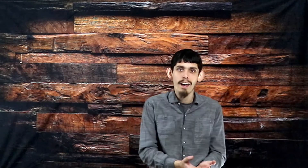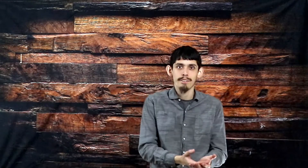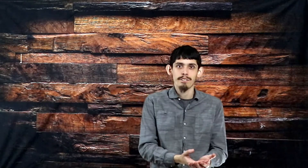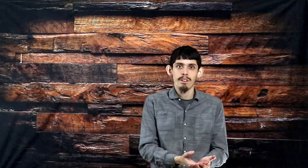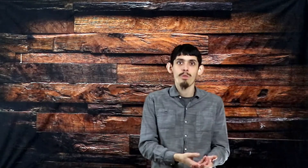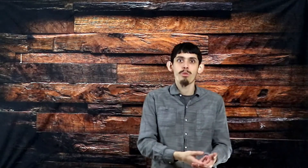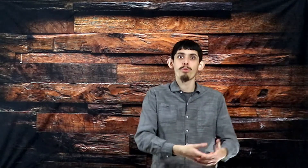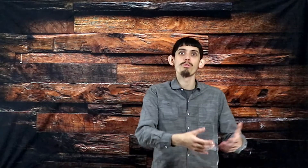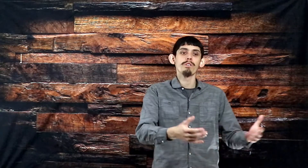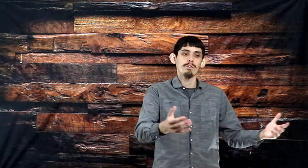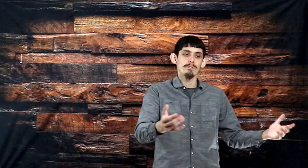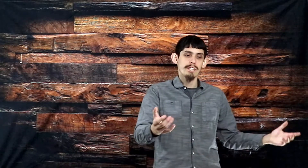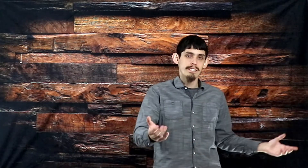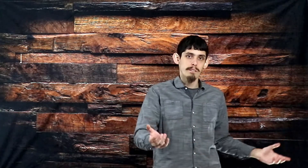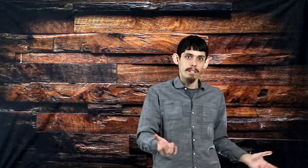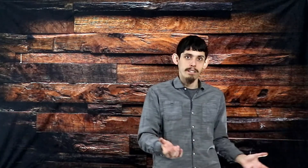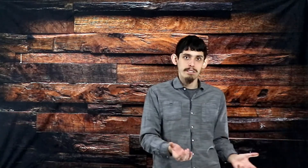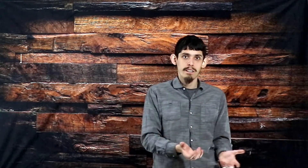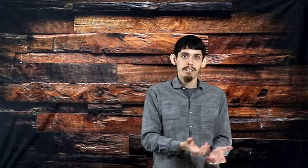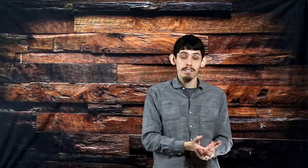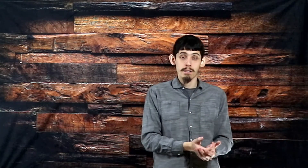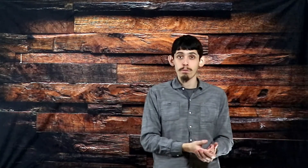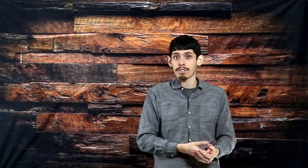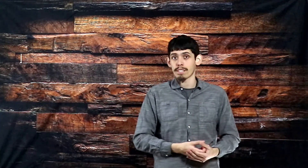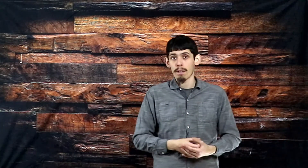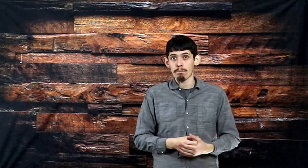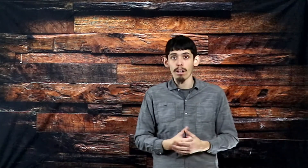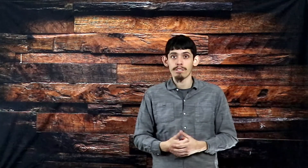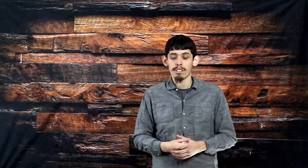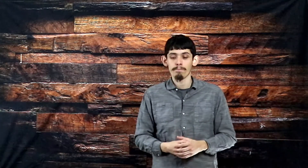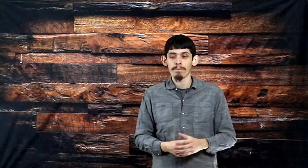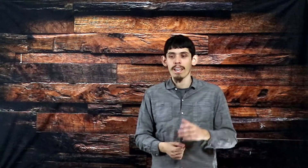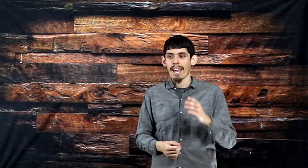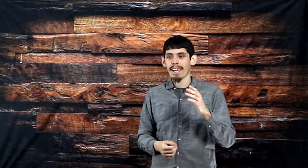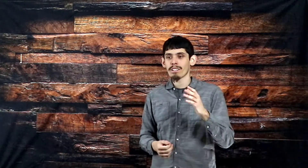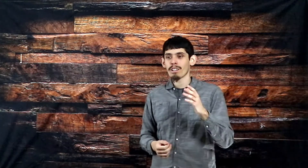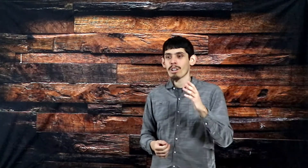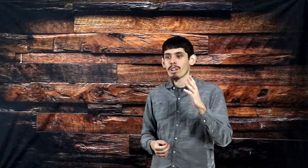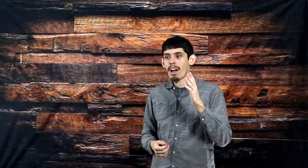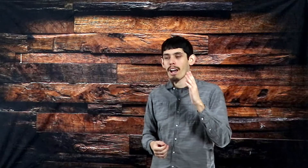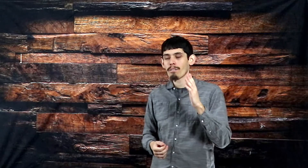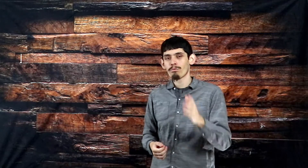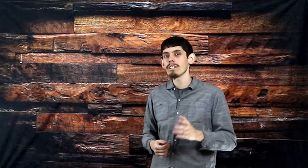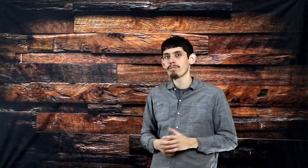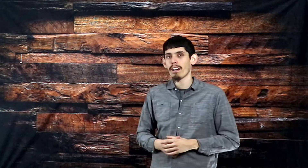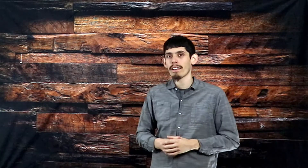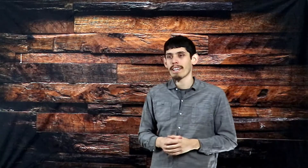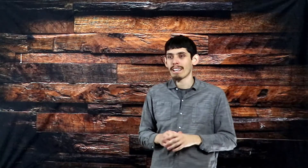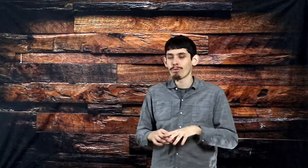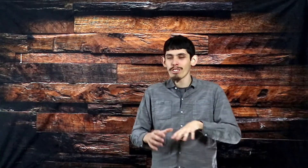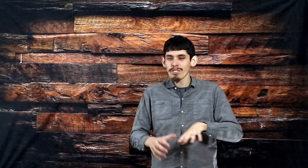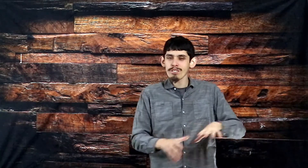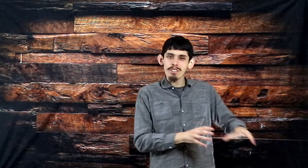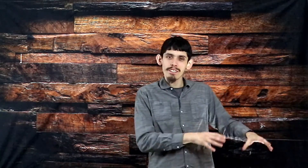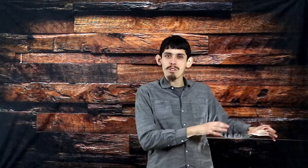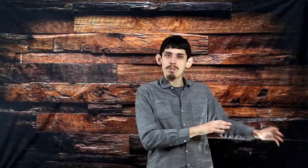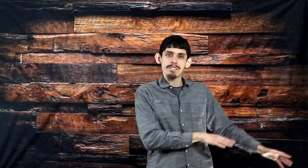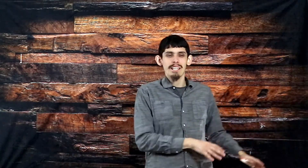through the Old Testament's symbols and typology. And I really find that if we just look at the Old Testament